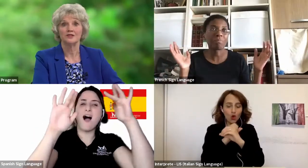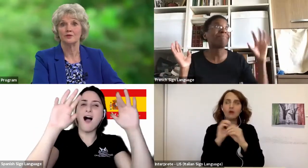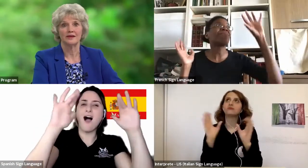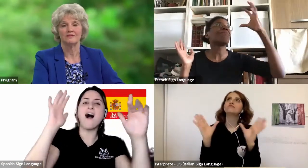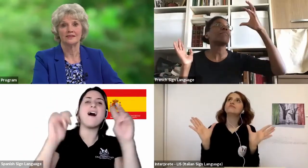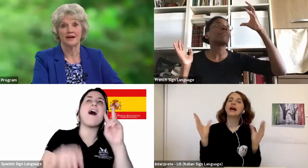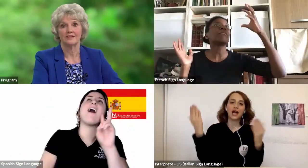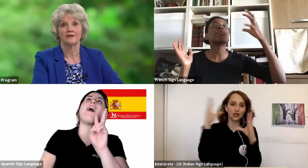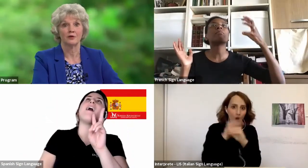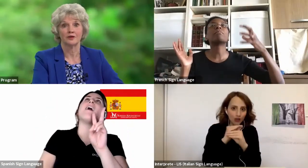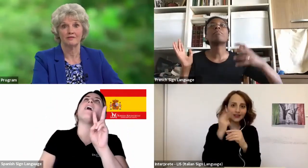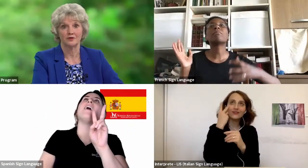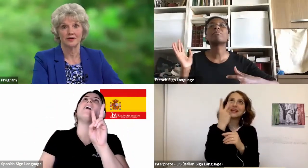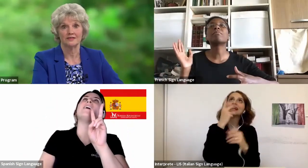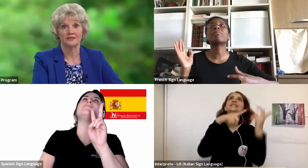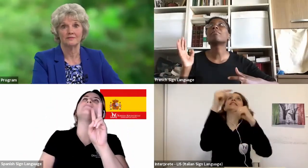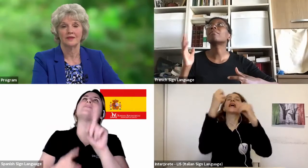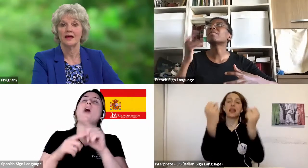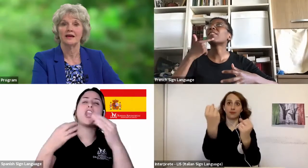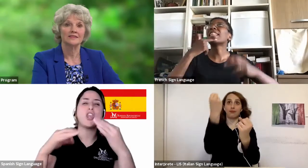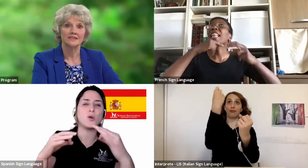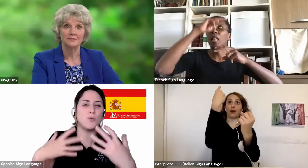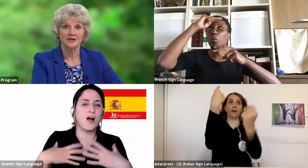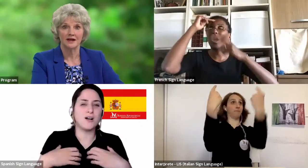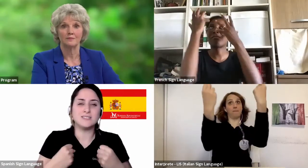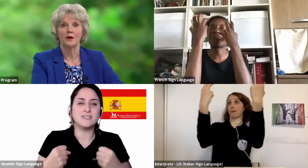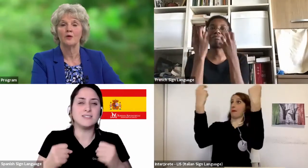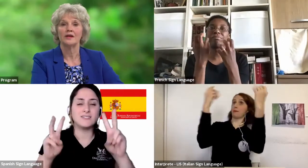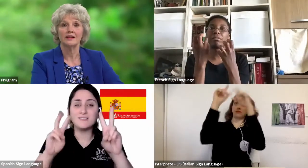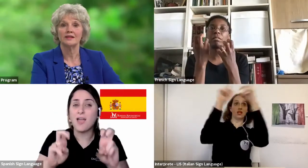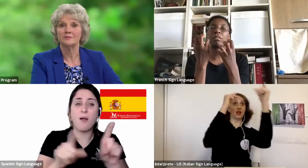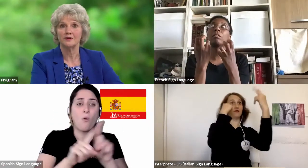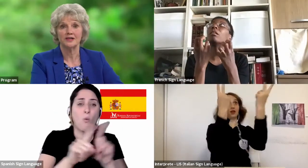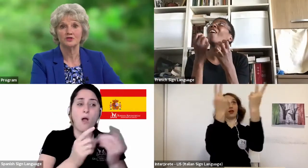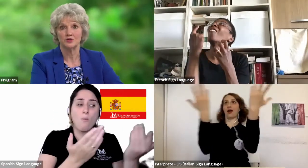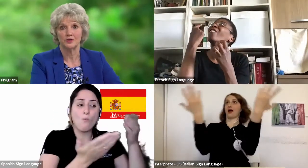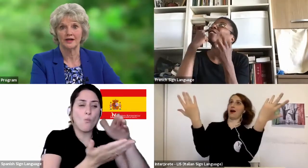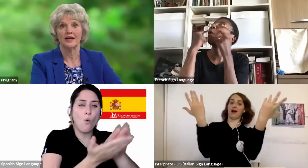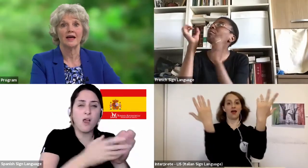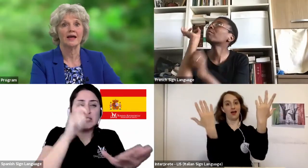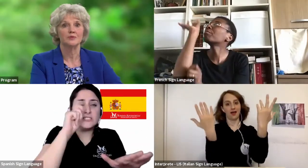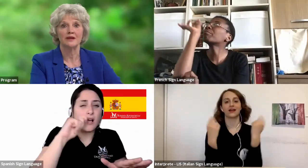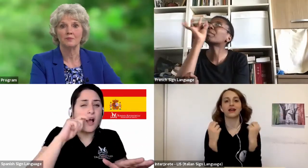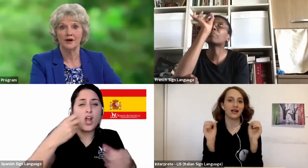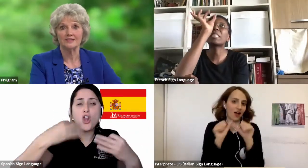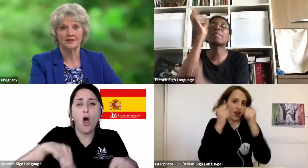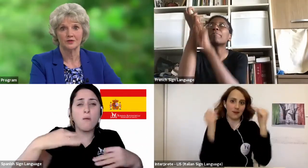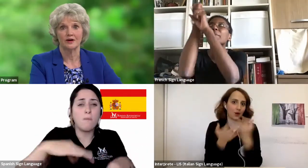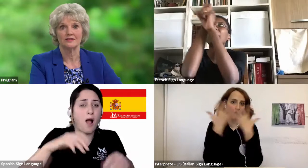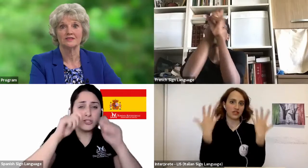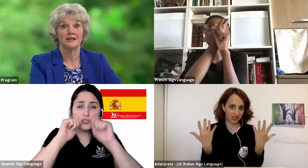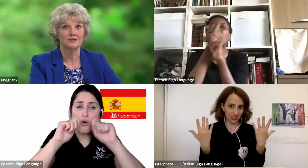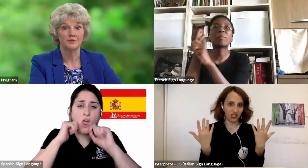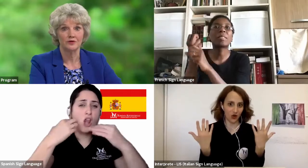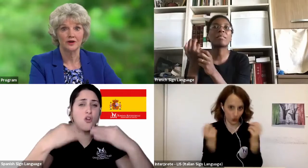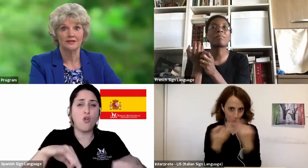for us to grieve the death of our loved ones. At the same time, we can experience joy as we embrace the